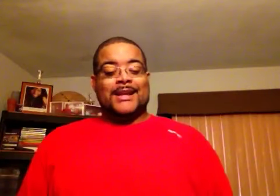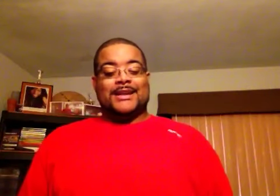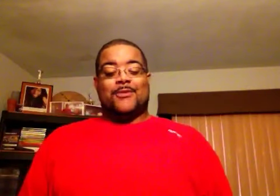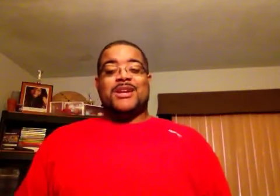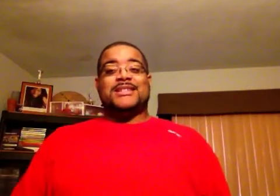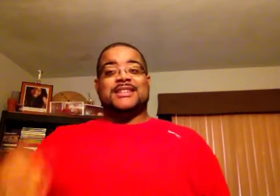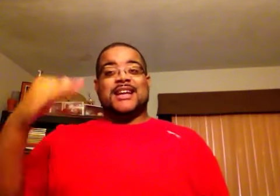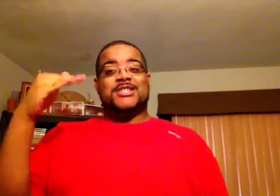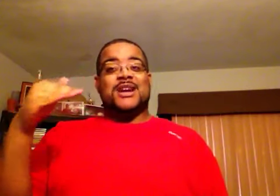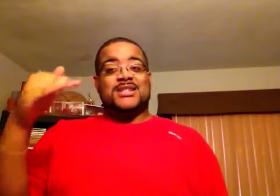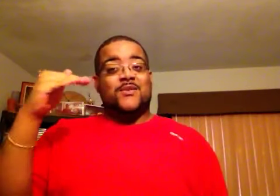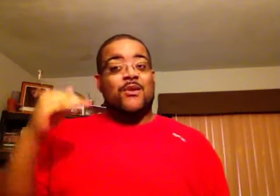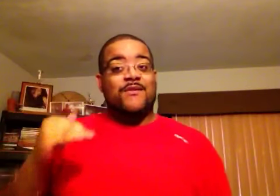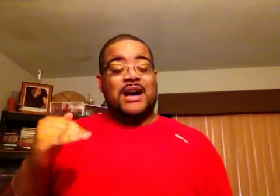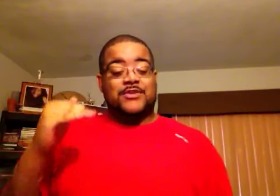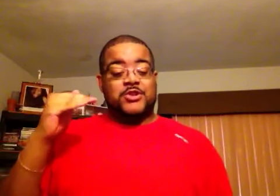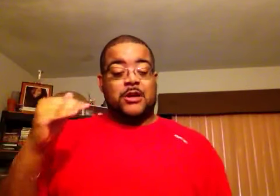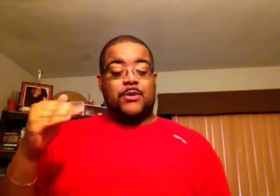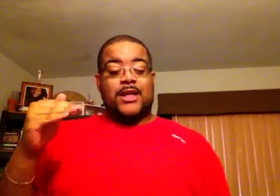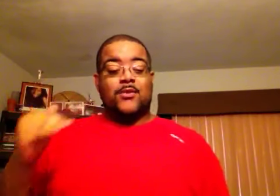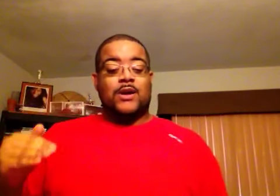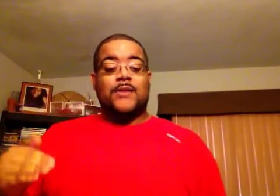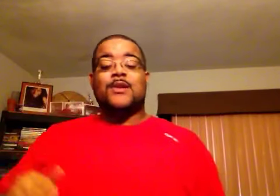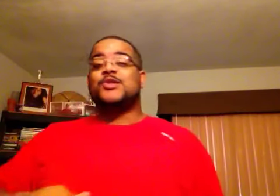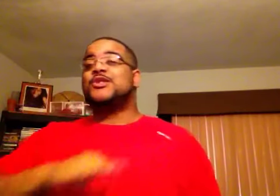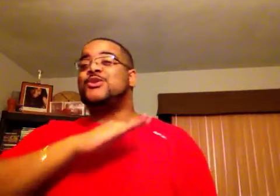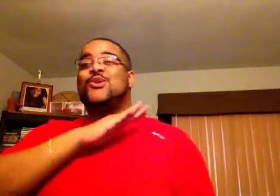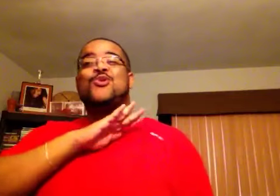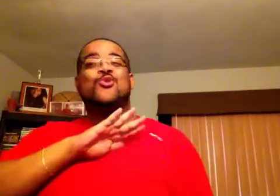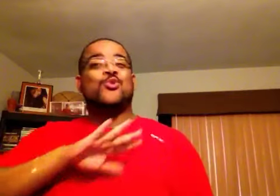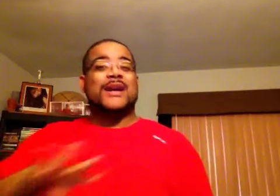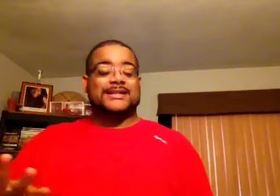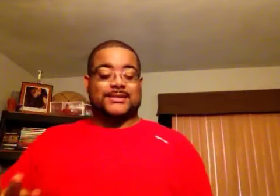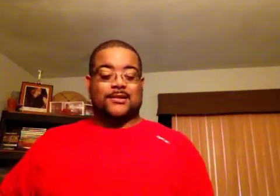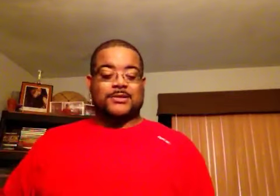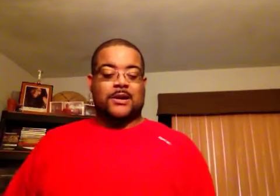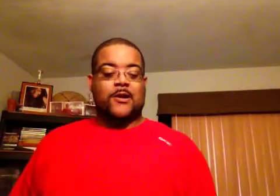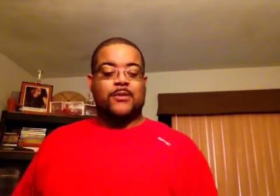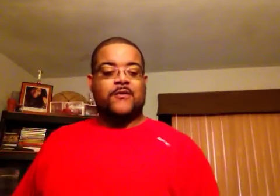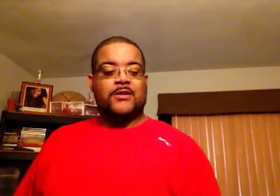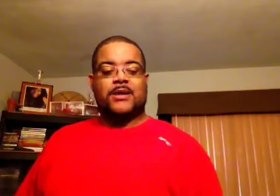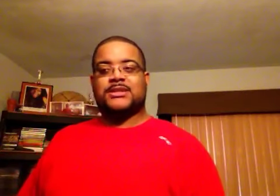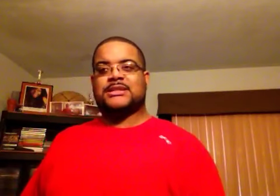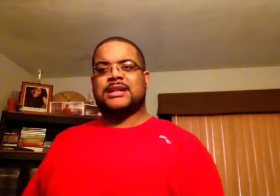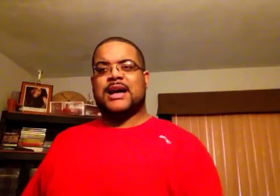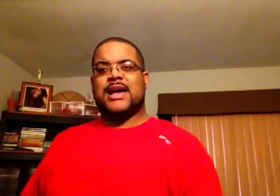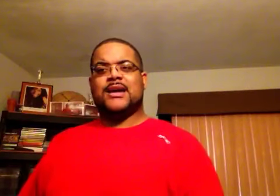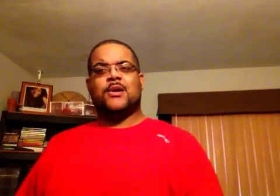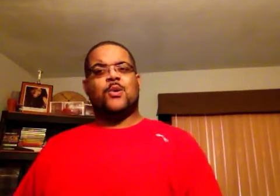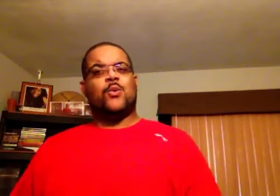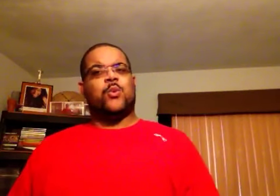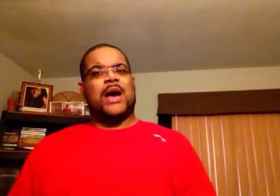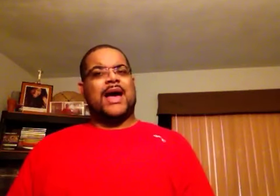Now when you get to the next track, four and five, Trouble in the Run, those are two great songs, I heard both of them, I was like, wow.